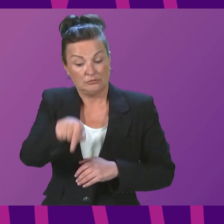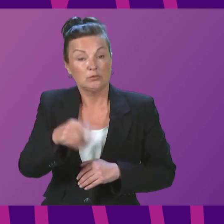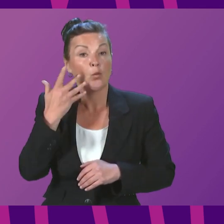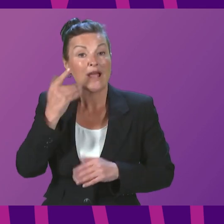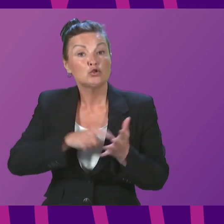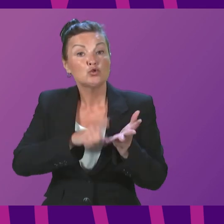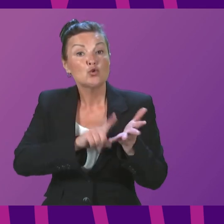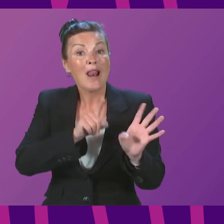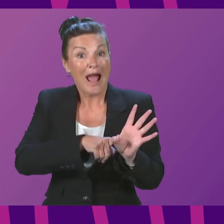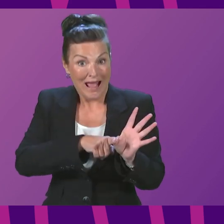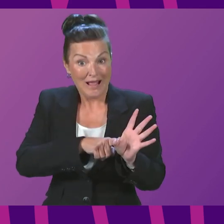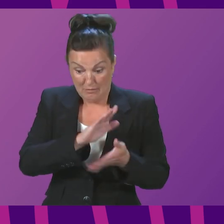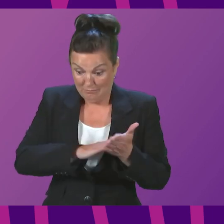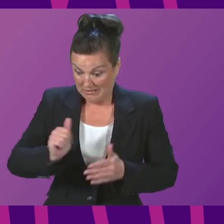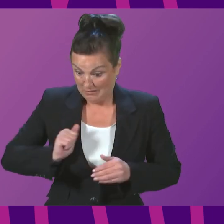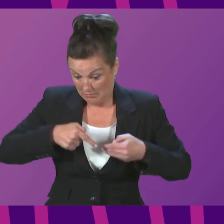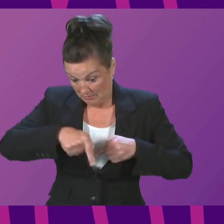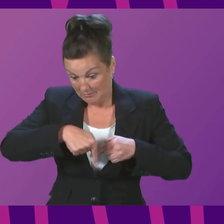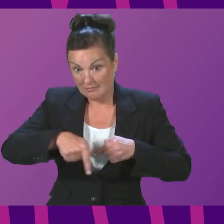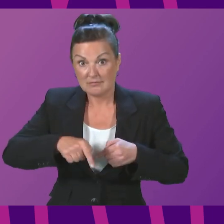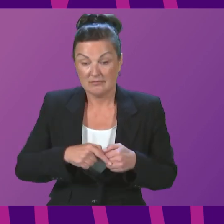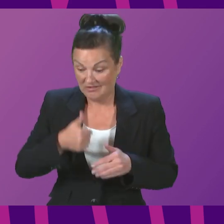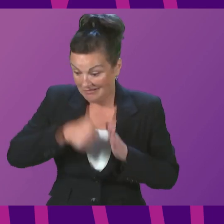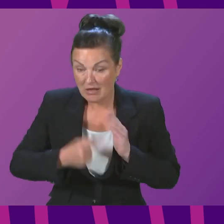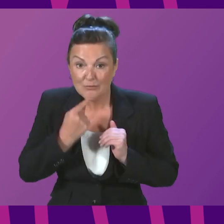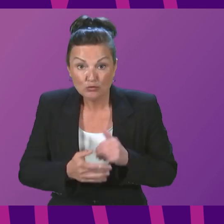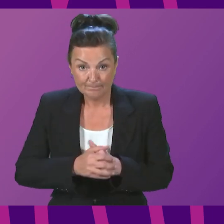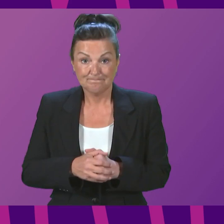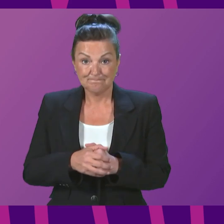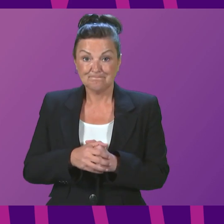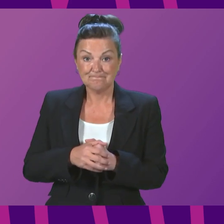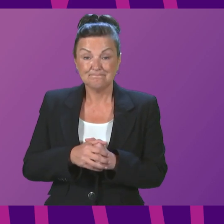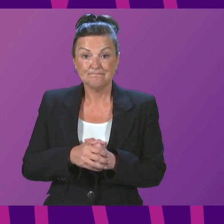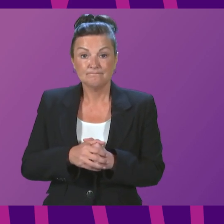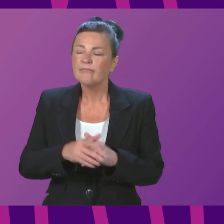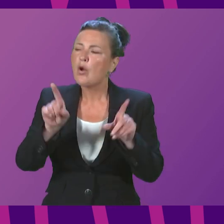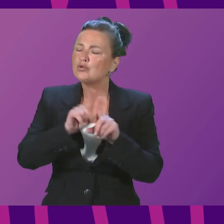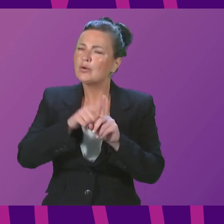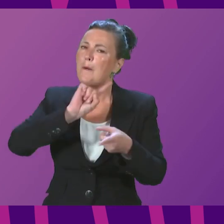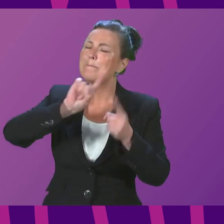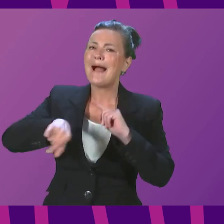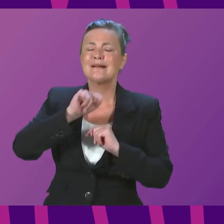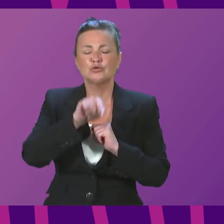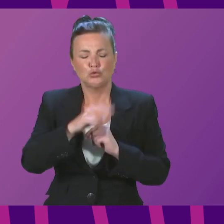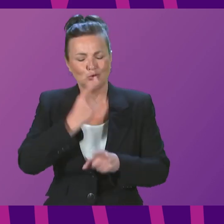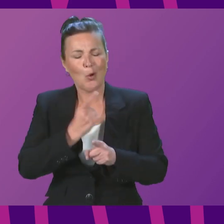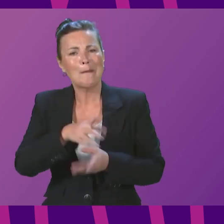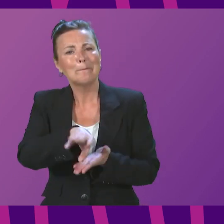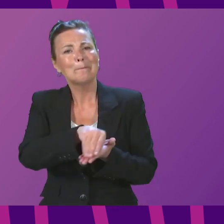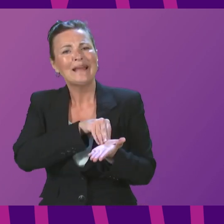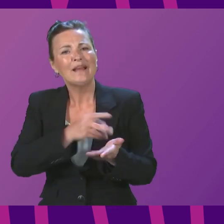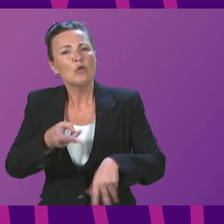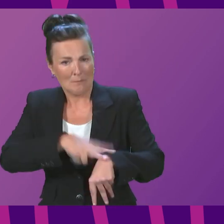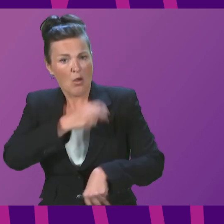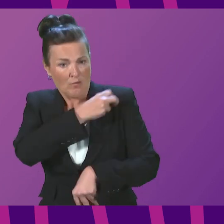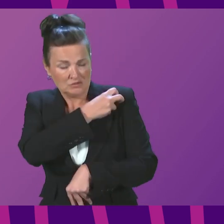in other words, the month that is about to start. And let me turn to the issues around pay for our police officers,